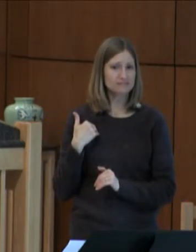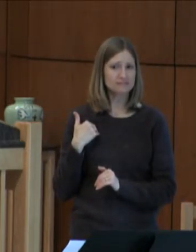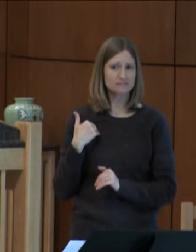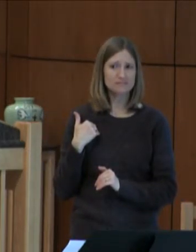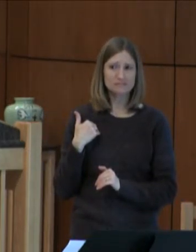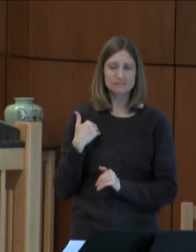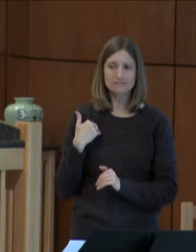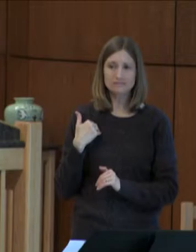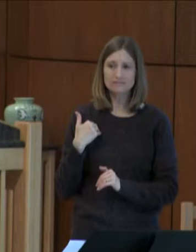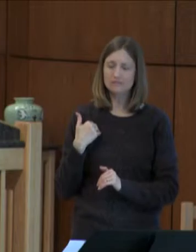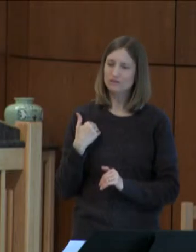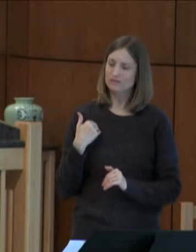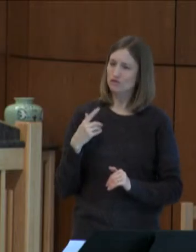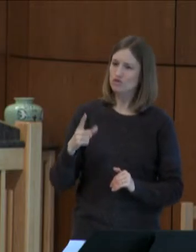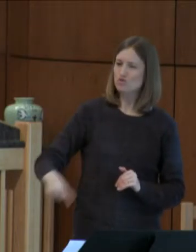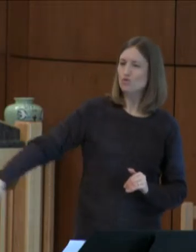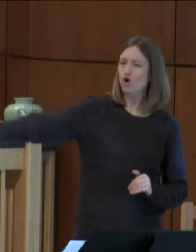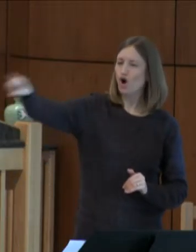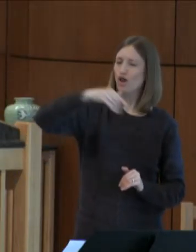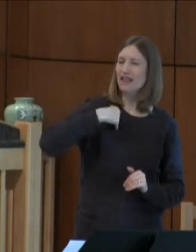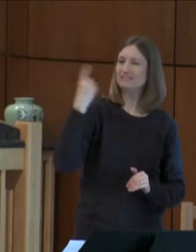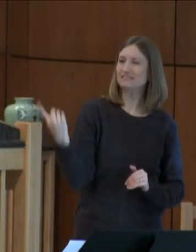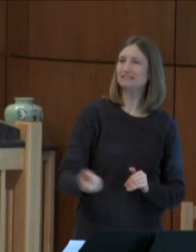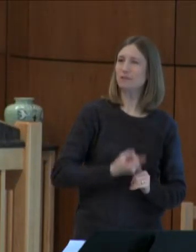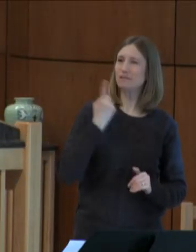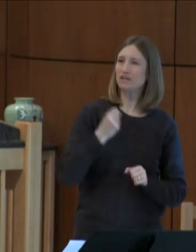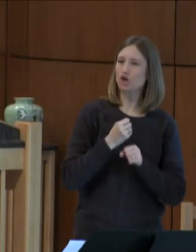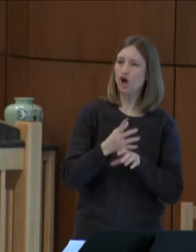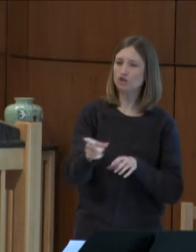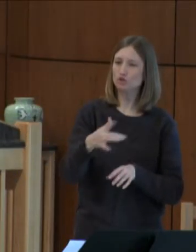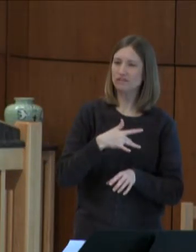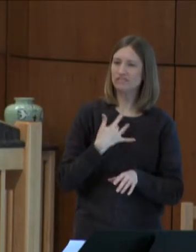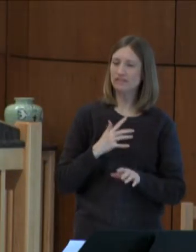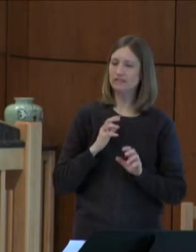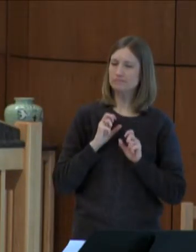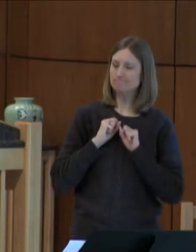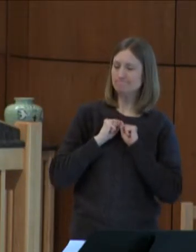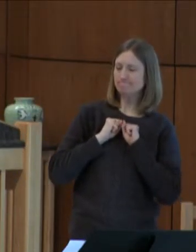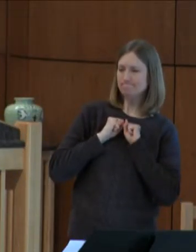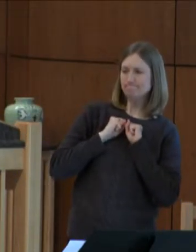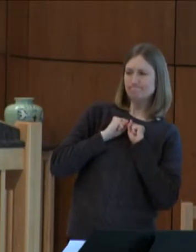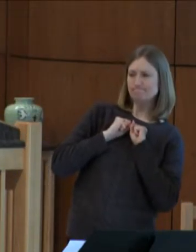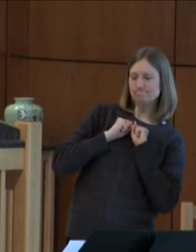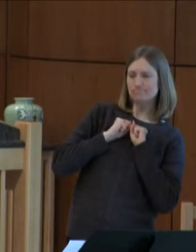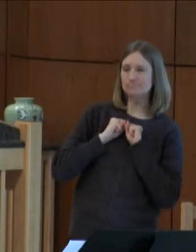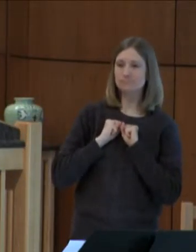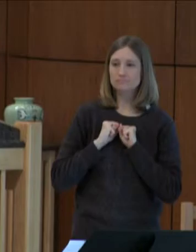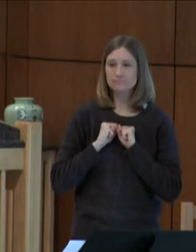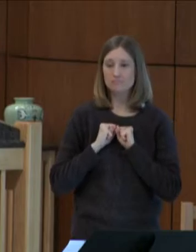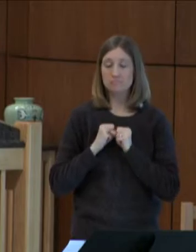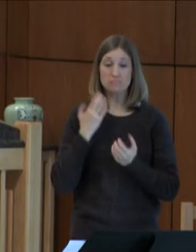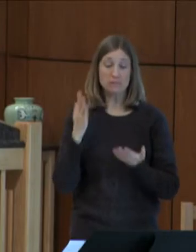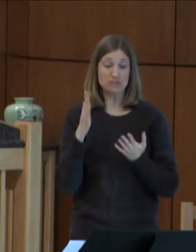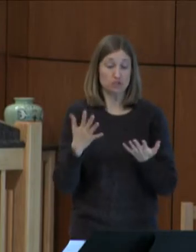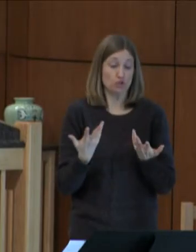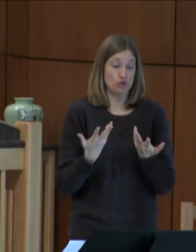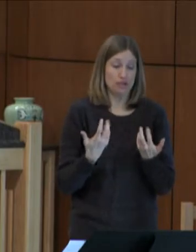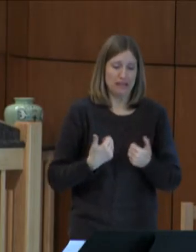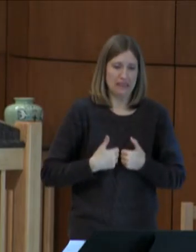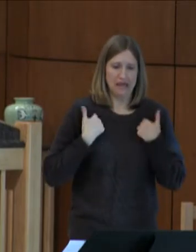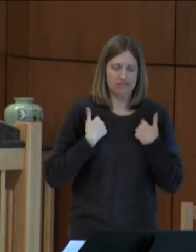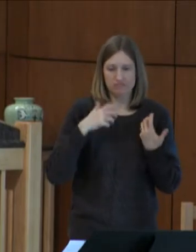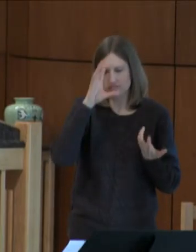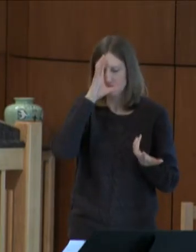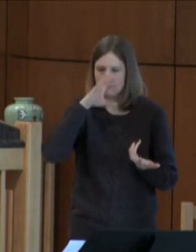something that is holding us back. It might be clutter in our lives, physical clutter, or emotional